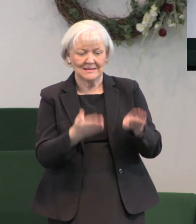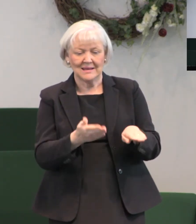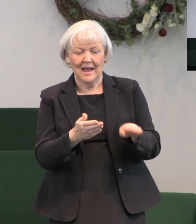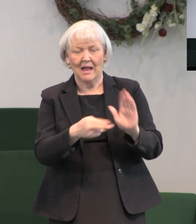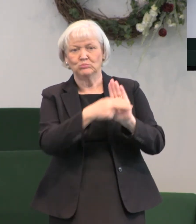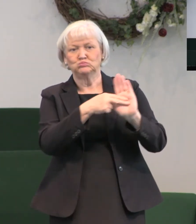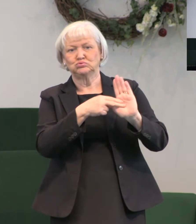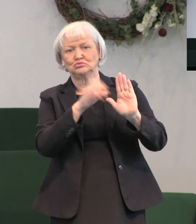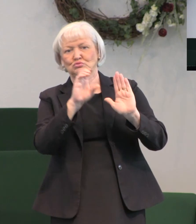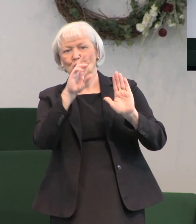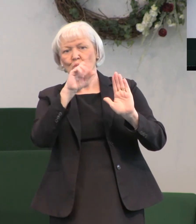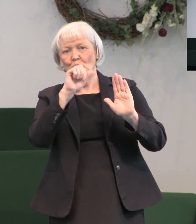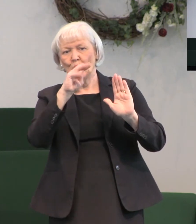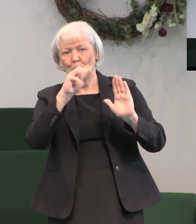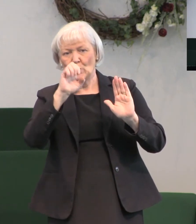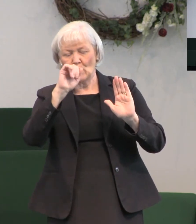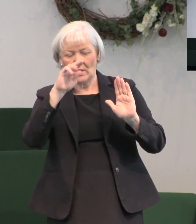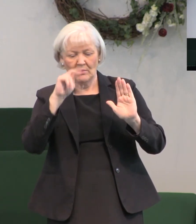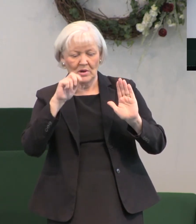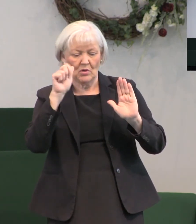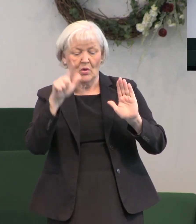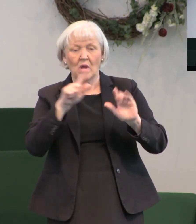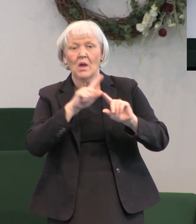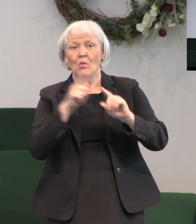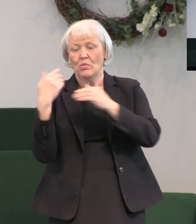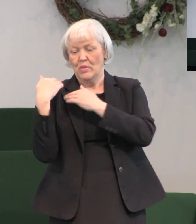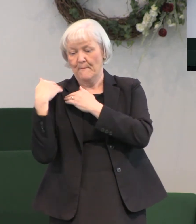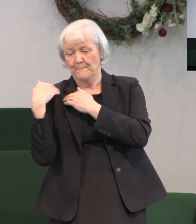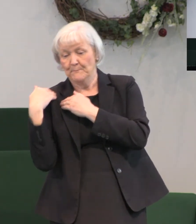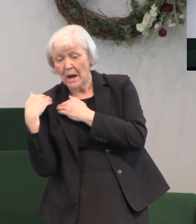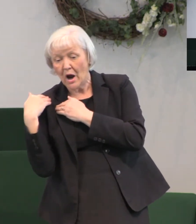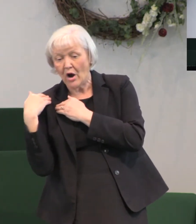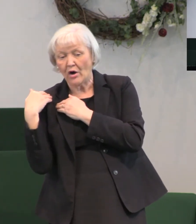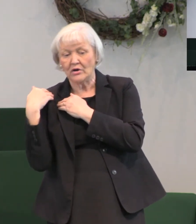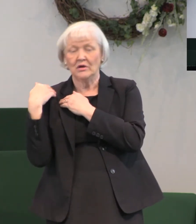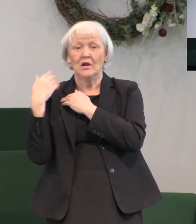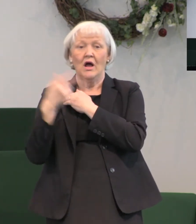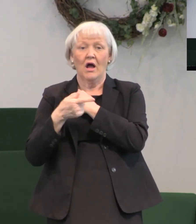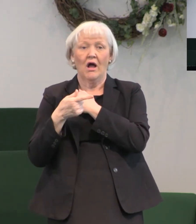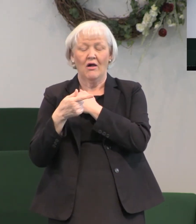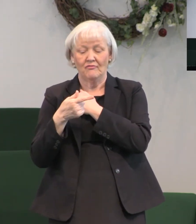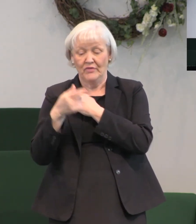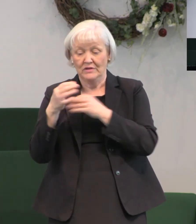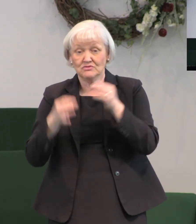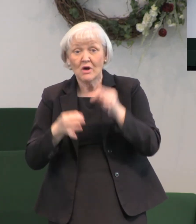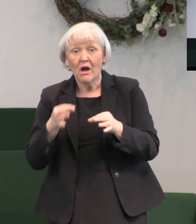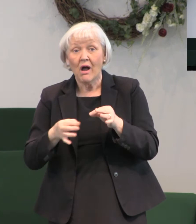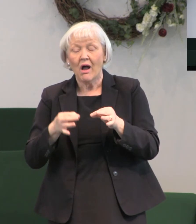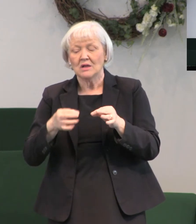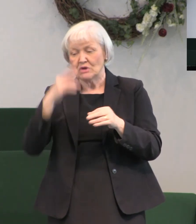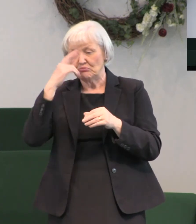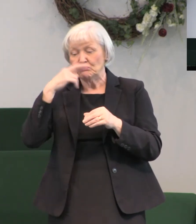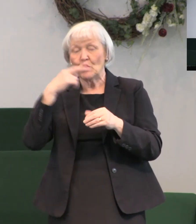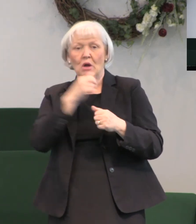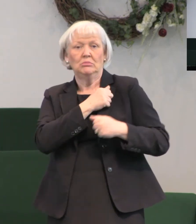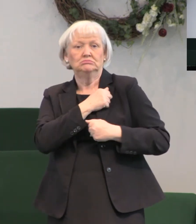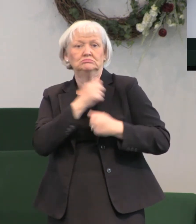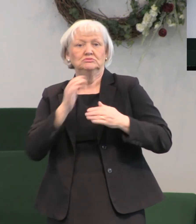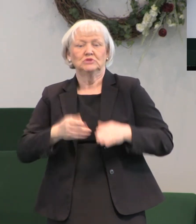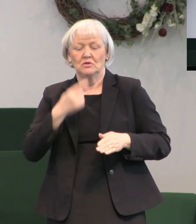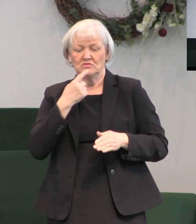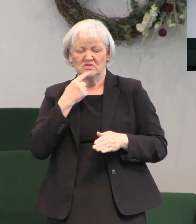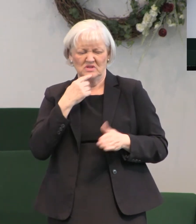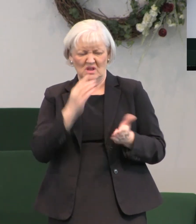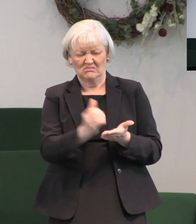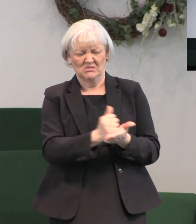with the compliance by the Roman soldiers was that He was worthy of death and that He should be put to